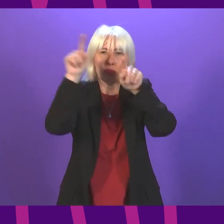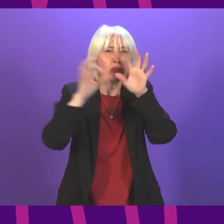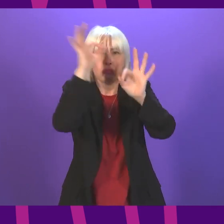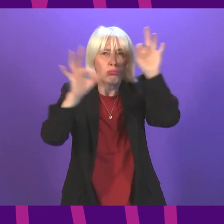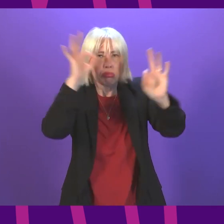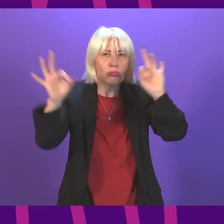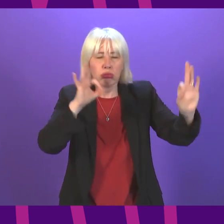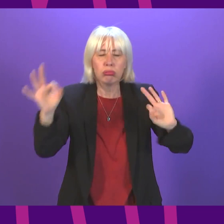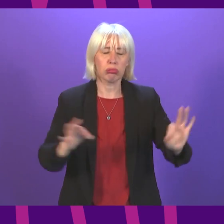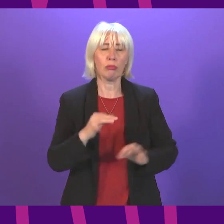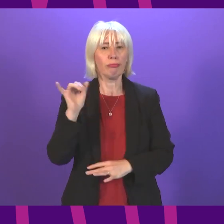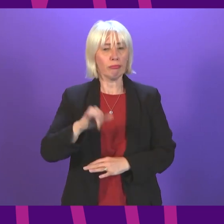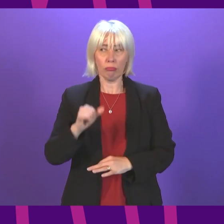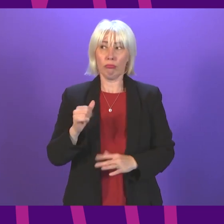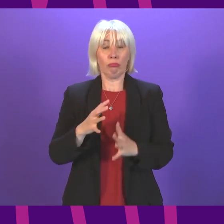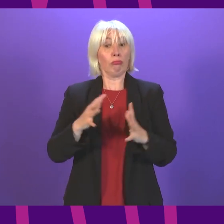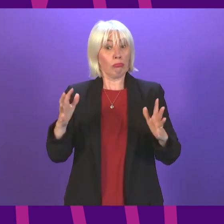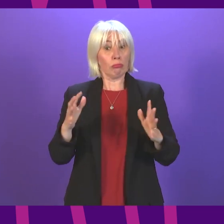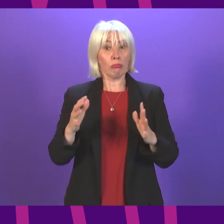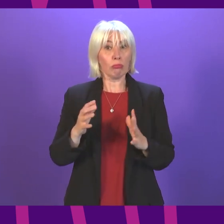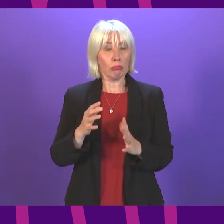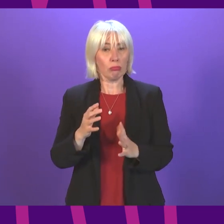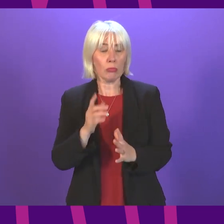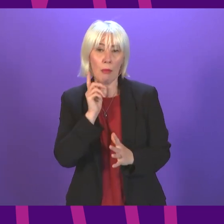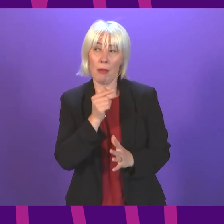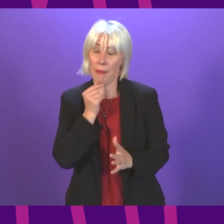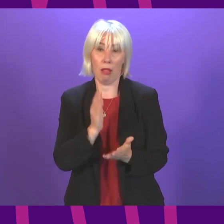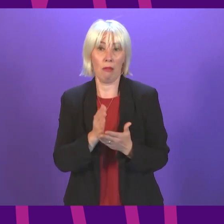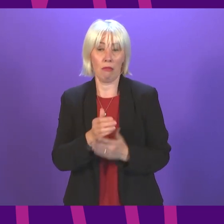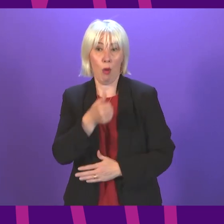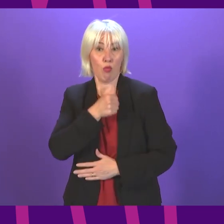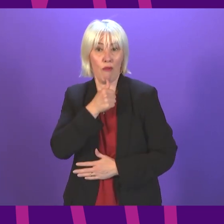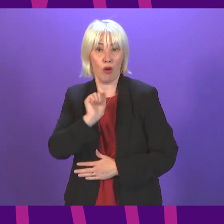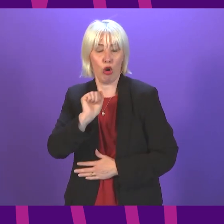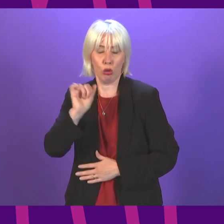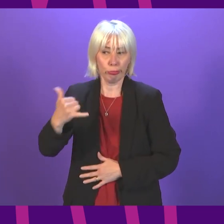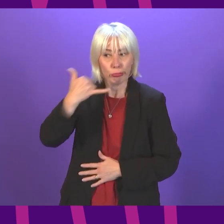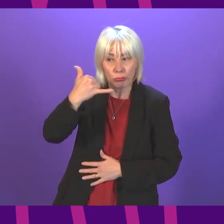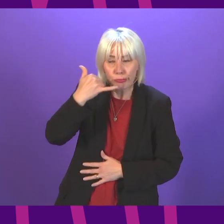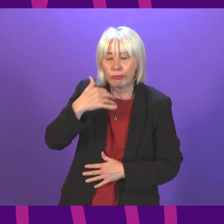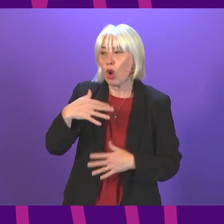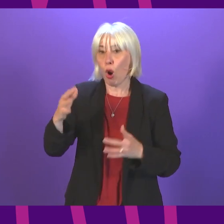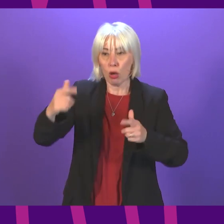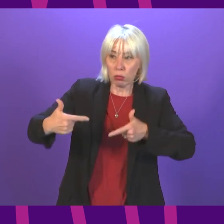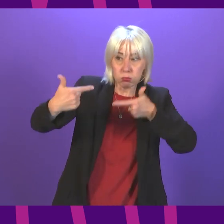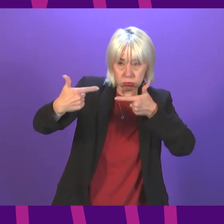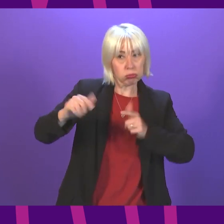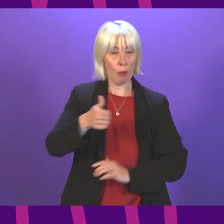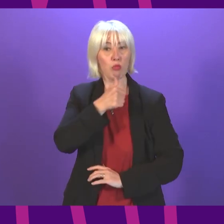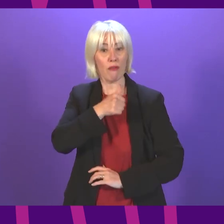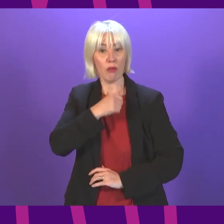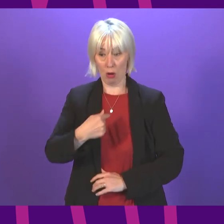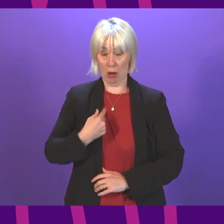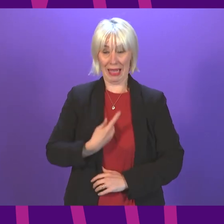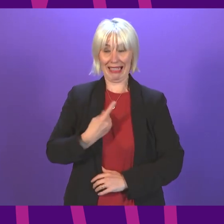a significant majority, in fact, in some of these surveys of people prefer to have a telephone appointment or, indeed, a video consultation. I myself,